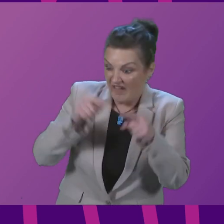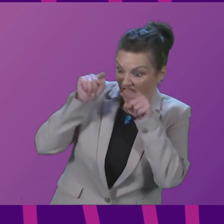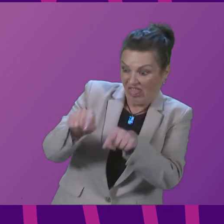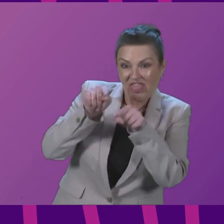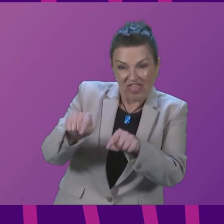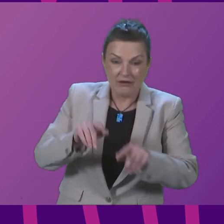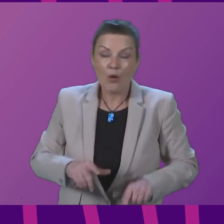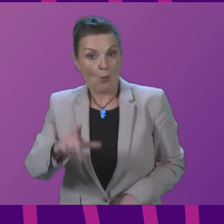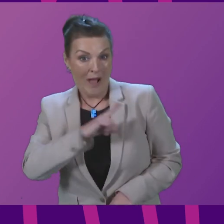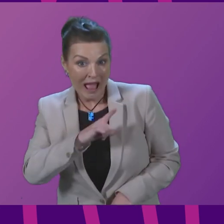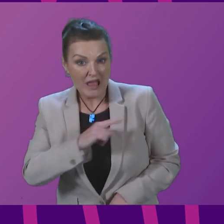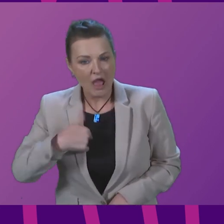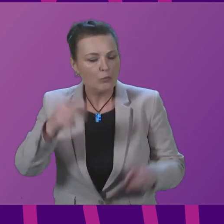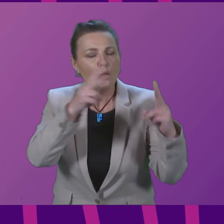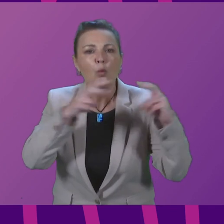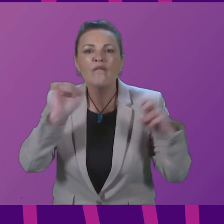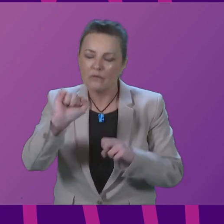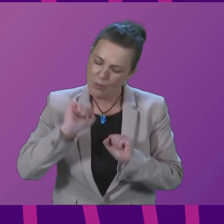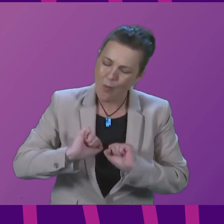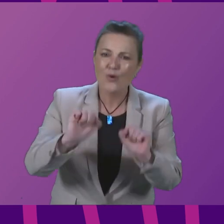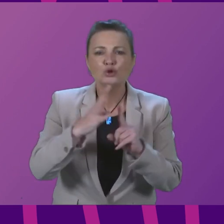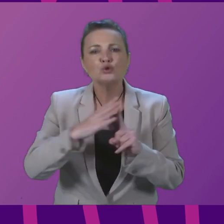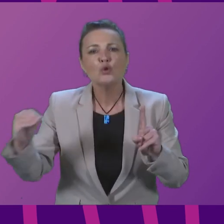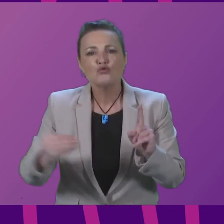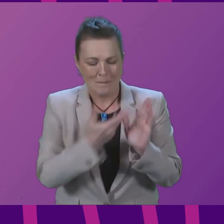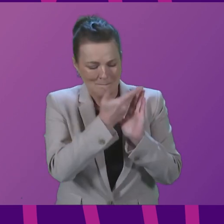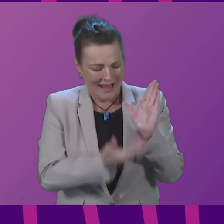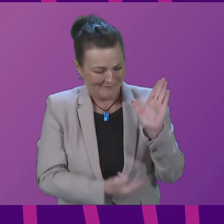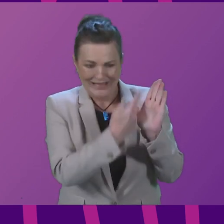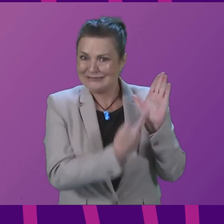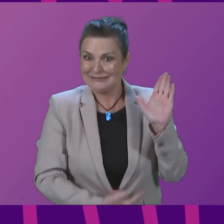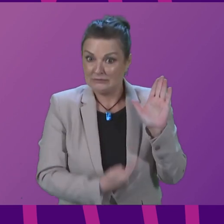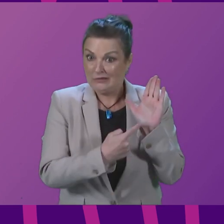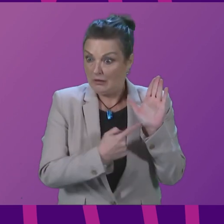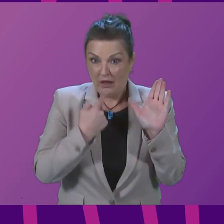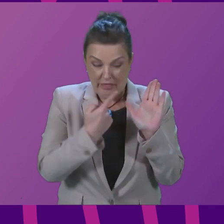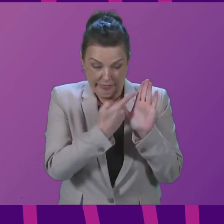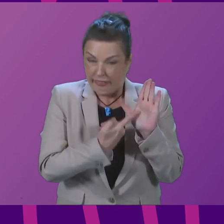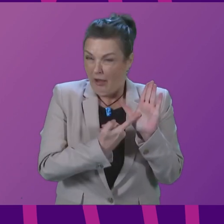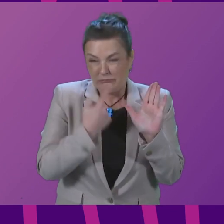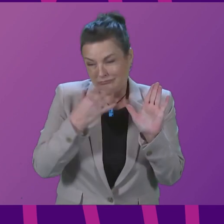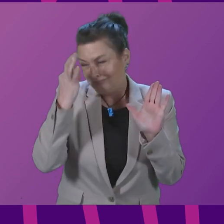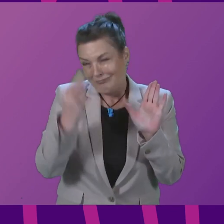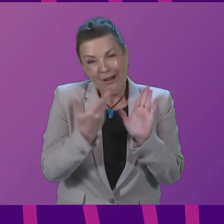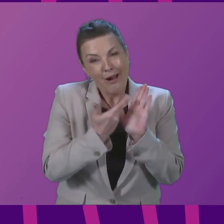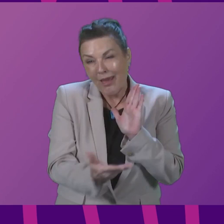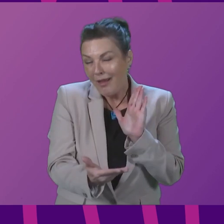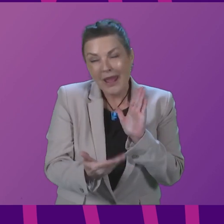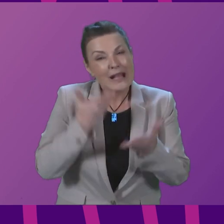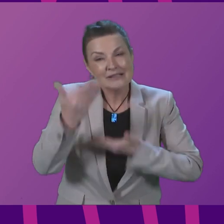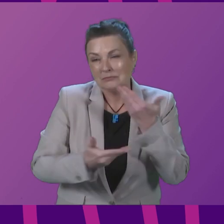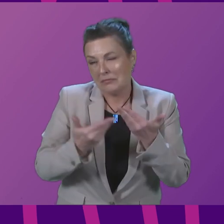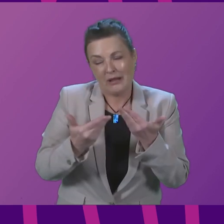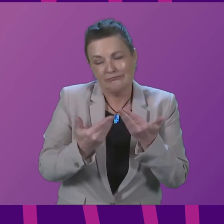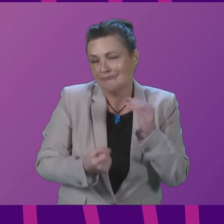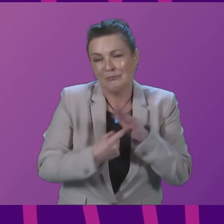from Conservative manifestos that actually put their finger on the really important issue here. I think everybody across